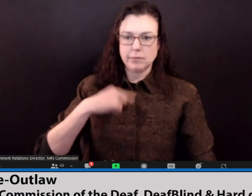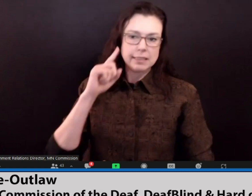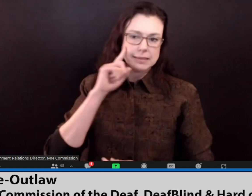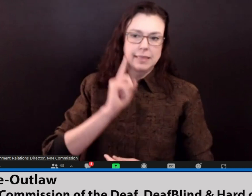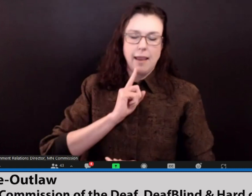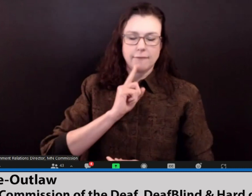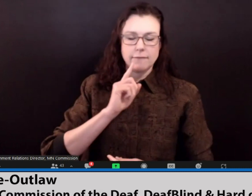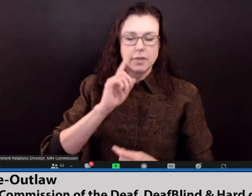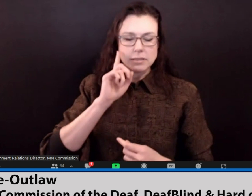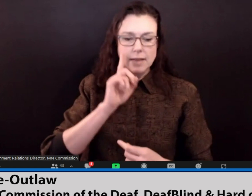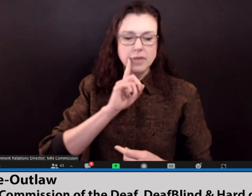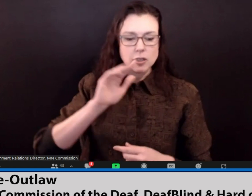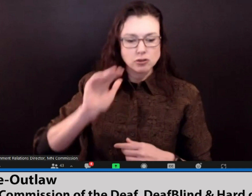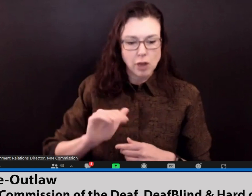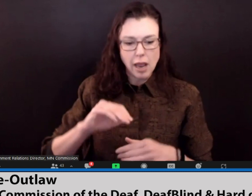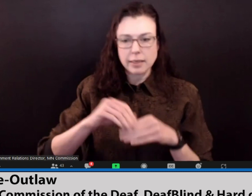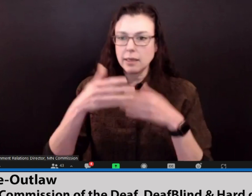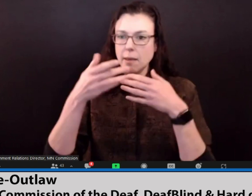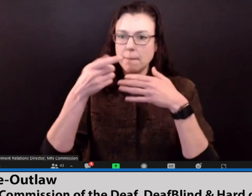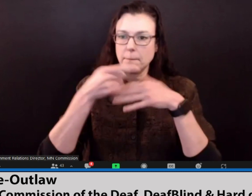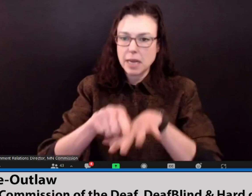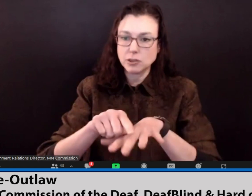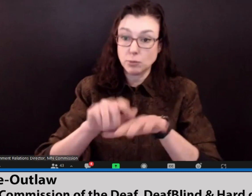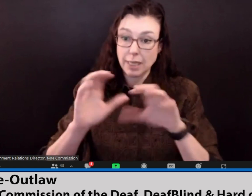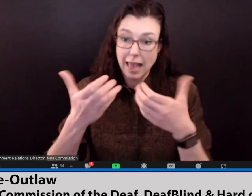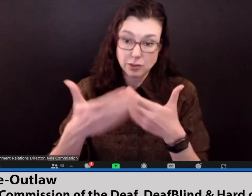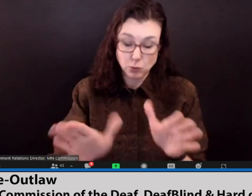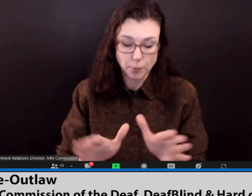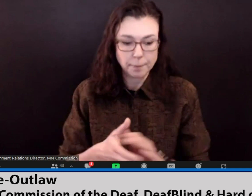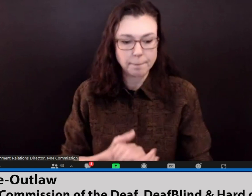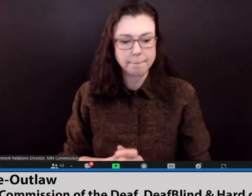as a deaf child in a mainstream classroom.